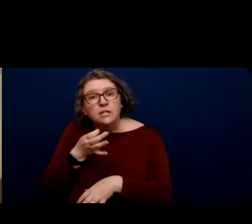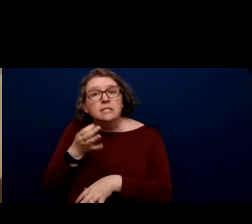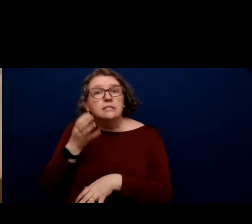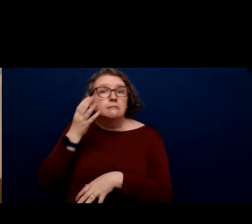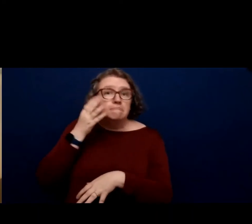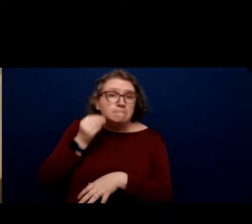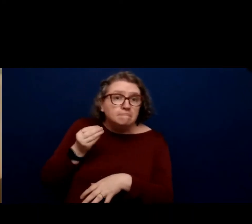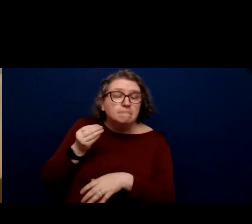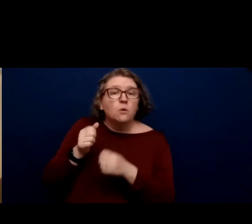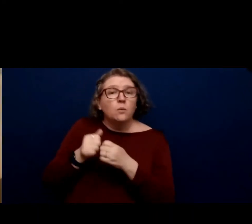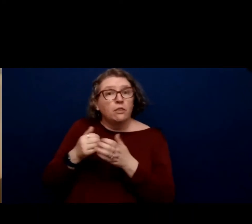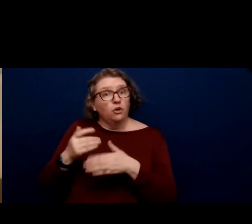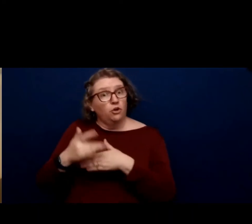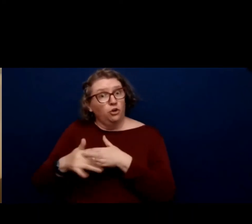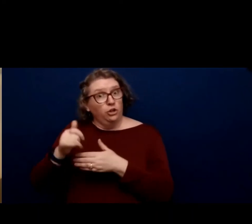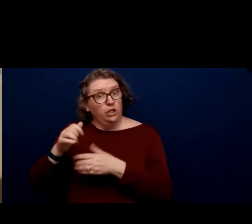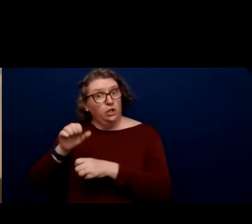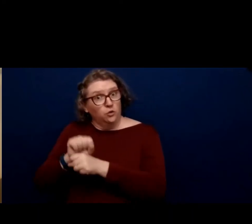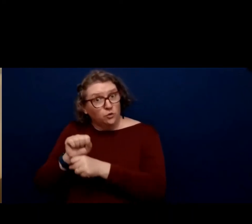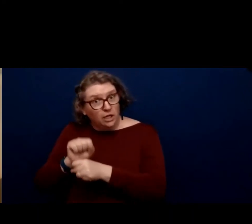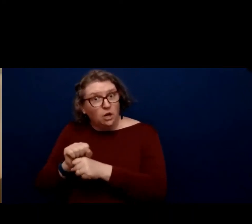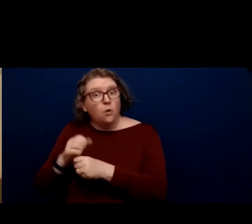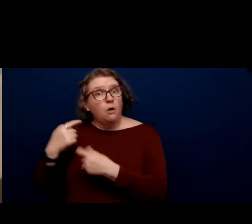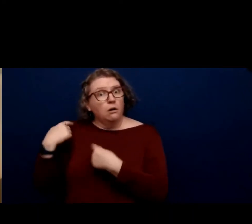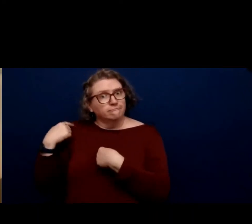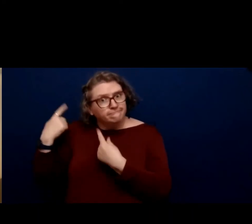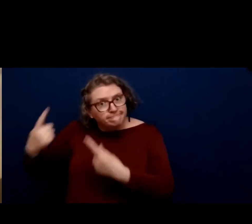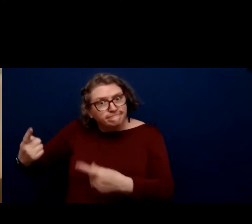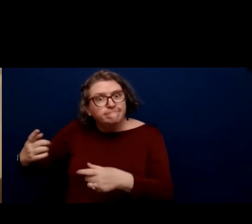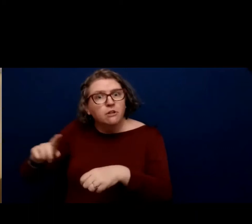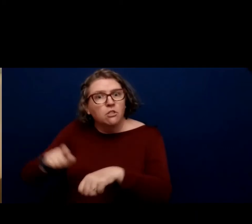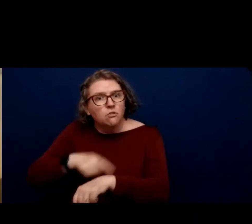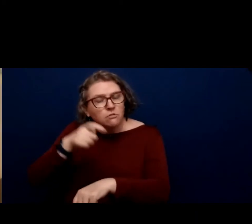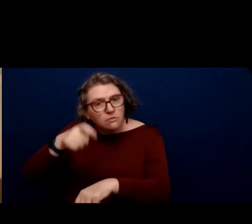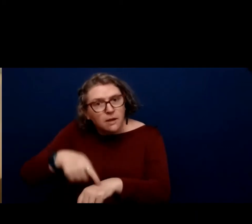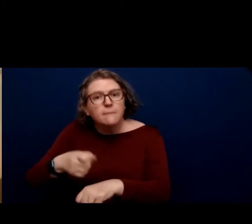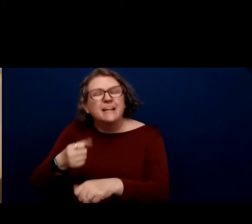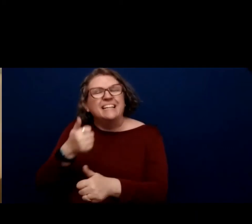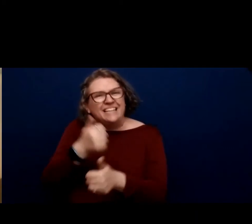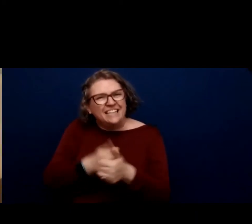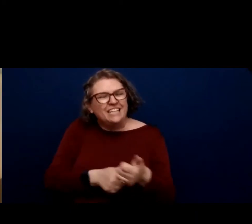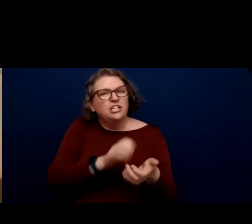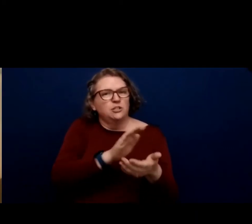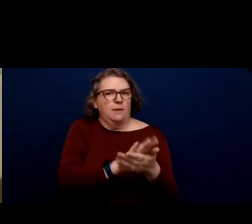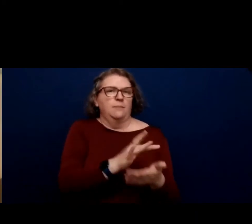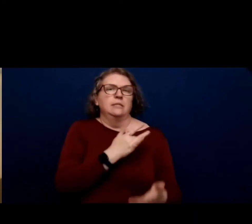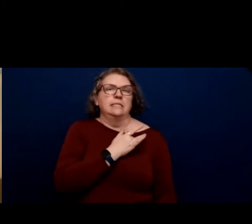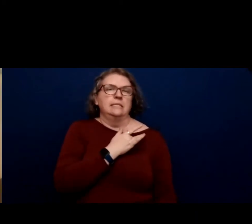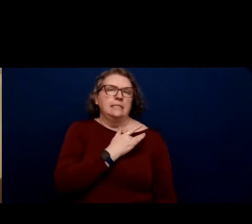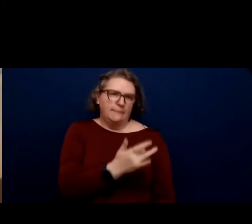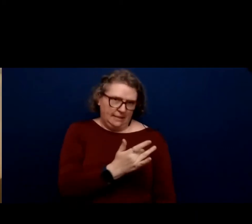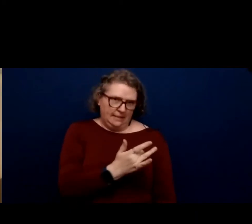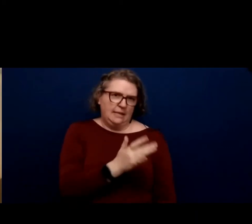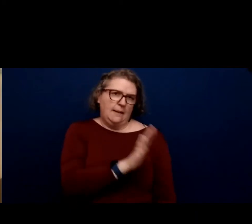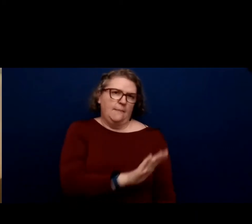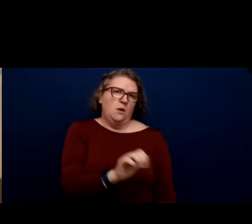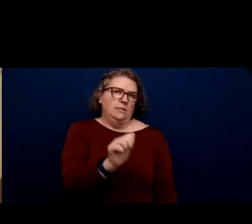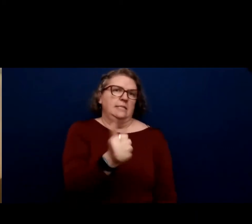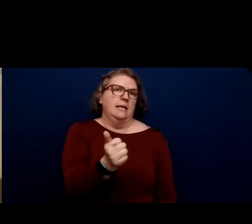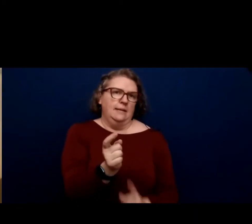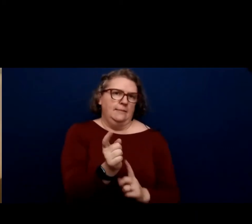facilitating discussion. And typically, each paper receives around 10 minutes.